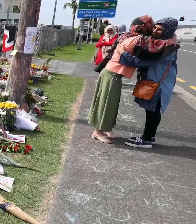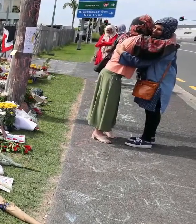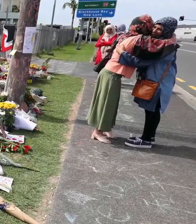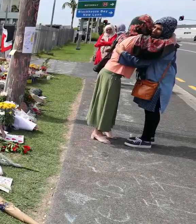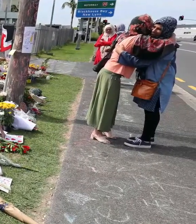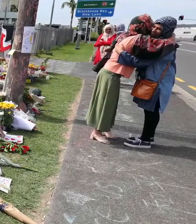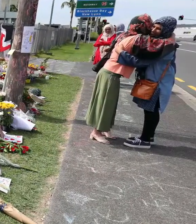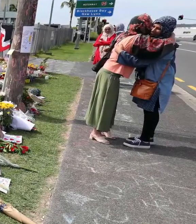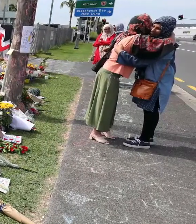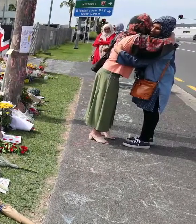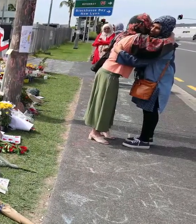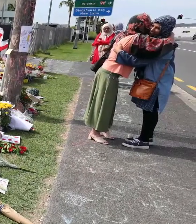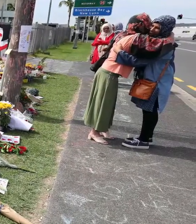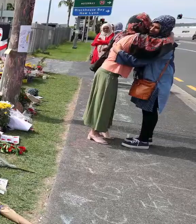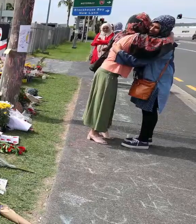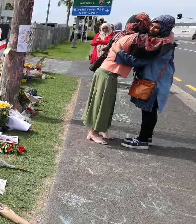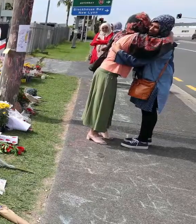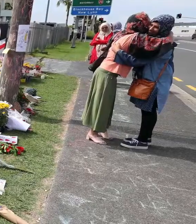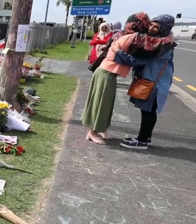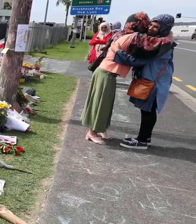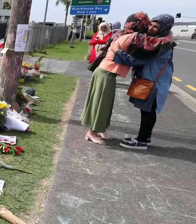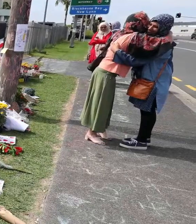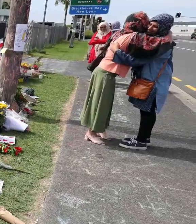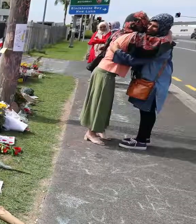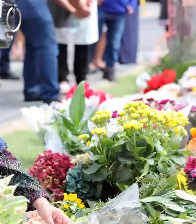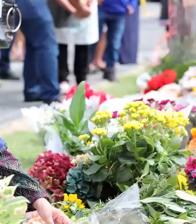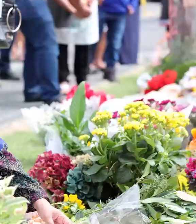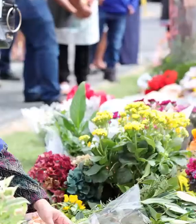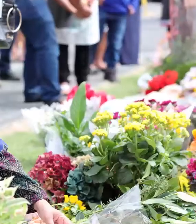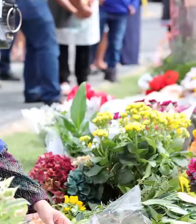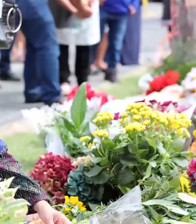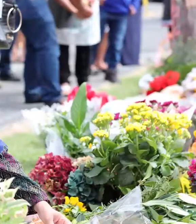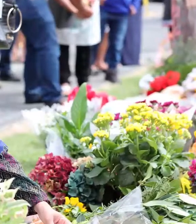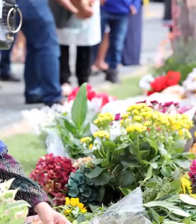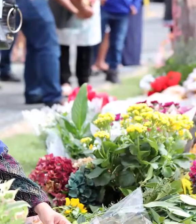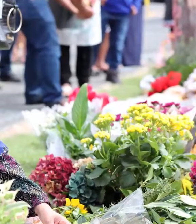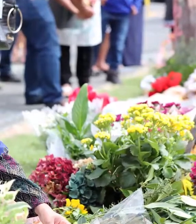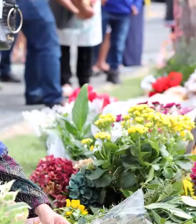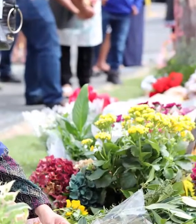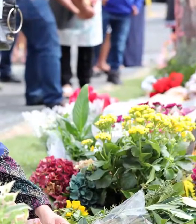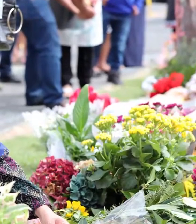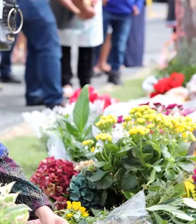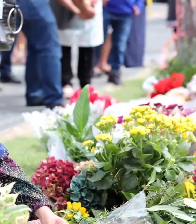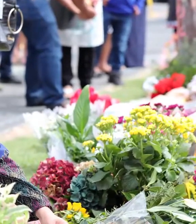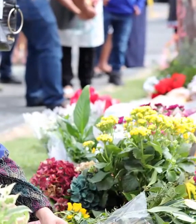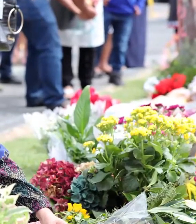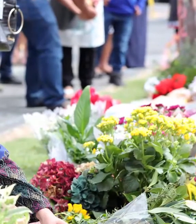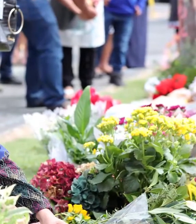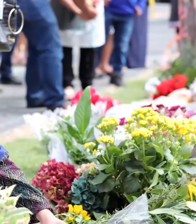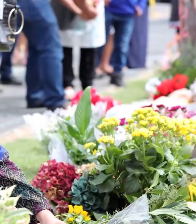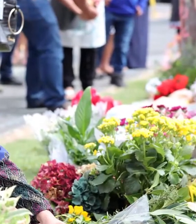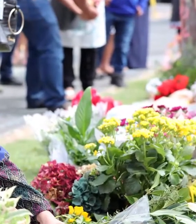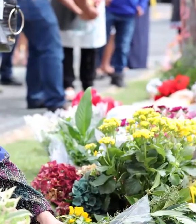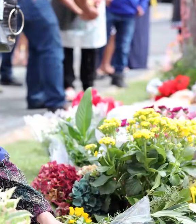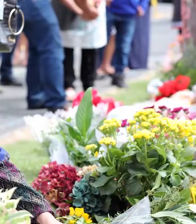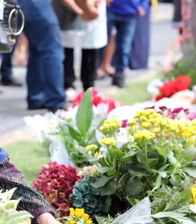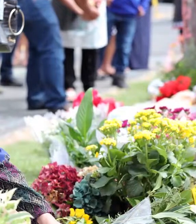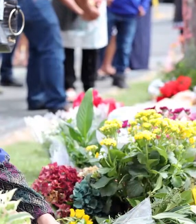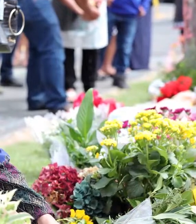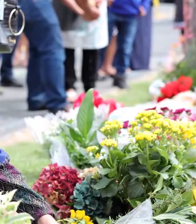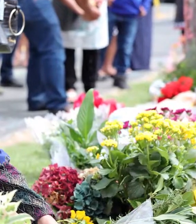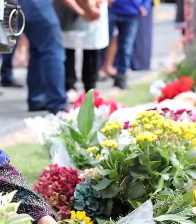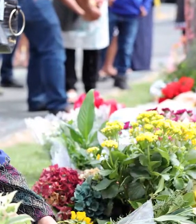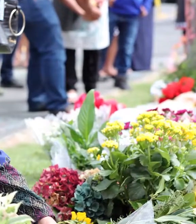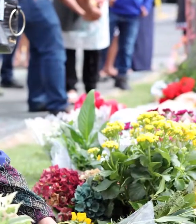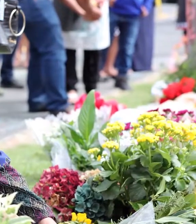terms of immediate welfare needs, ACC is putting more staff on the ground on the Christchurch, working alongside the